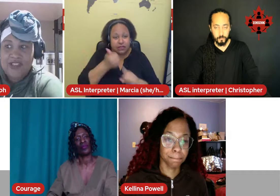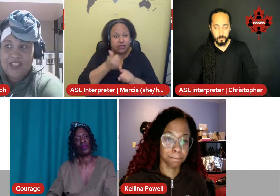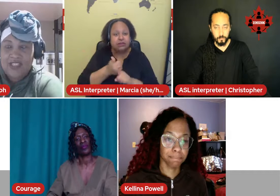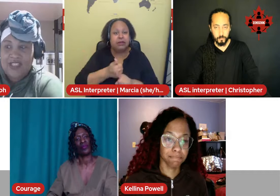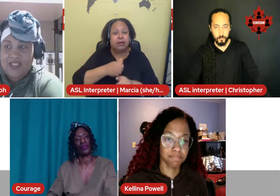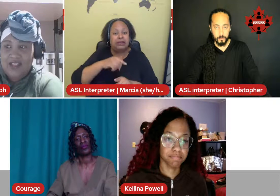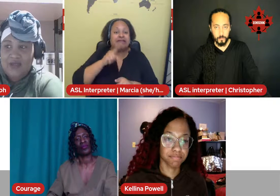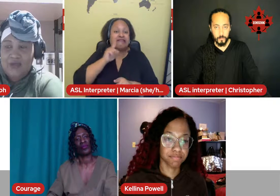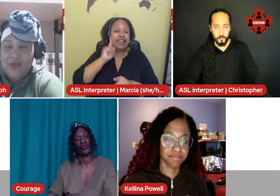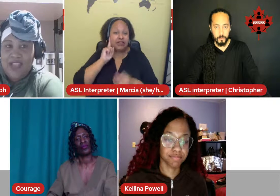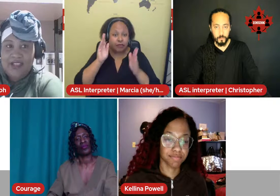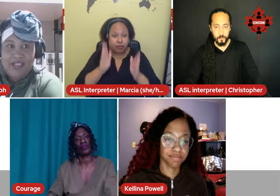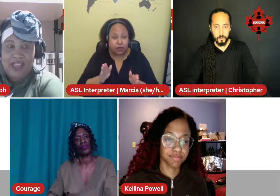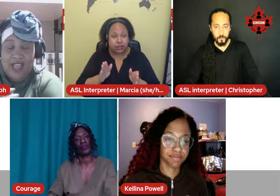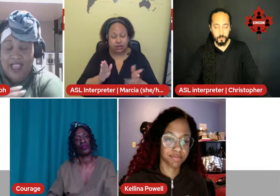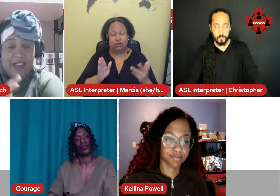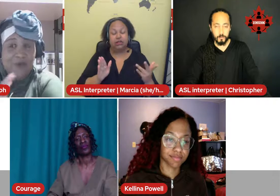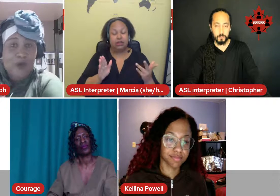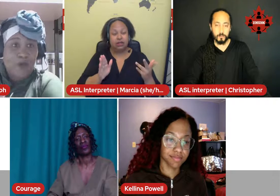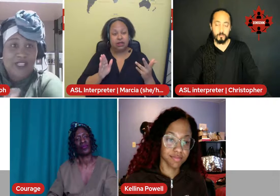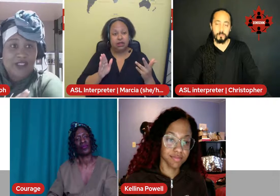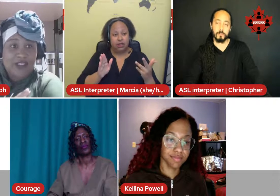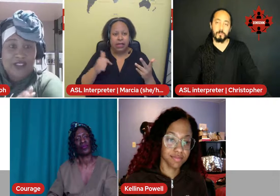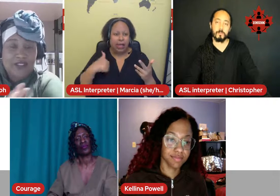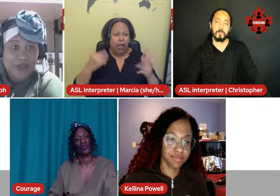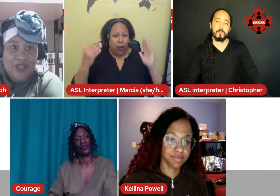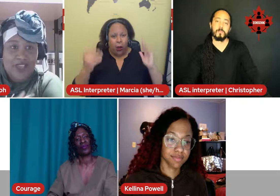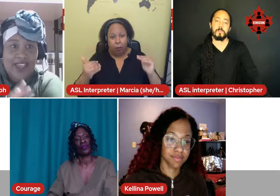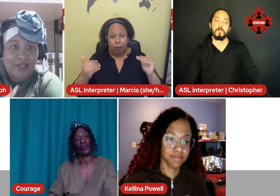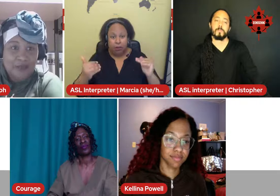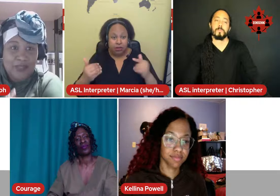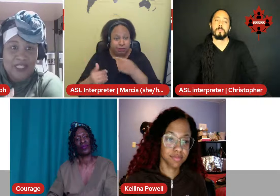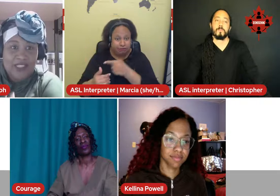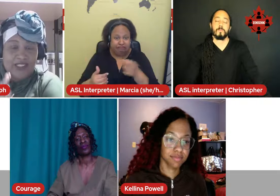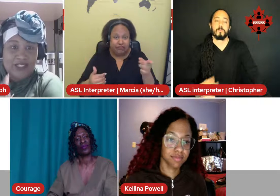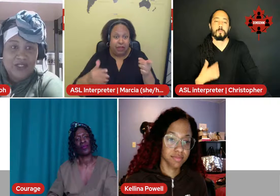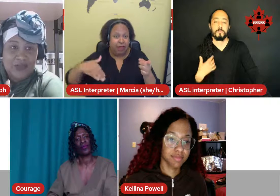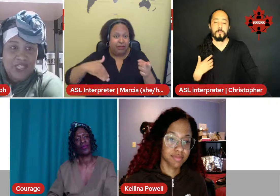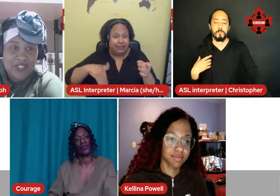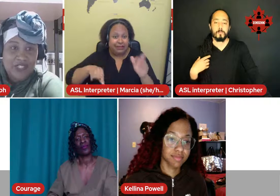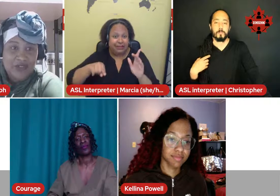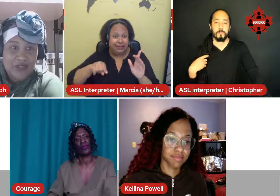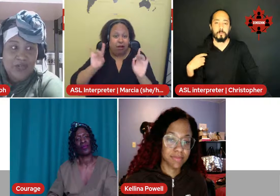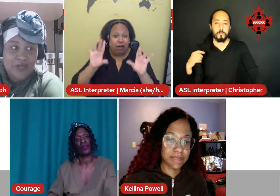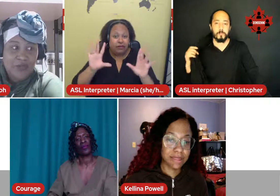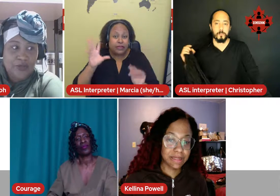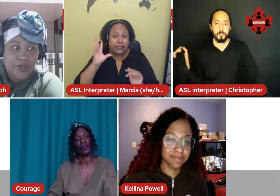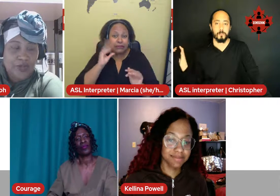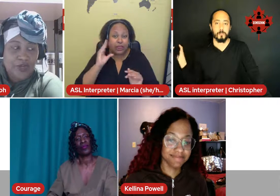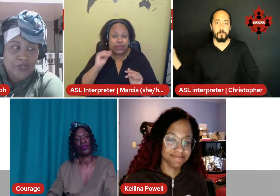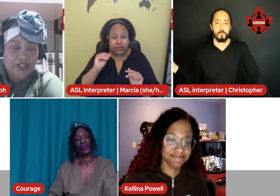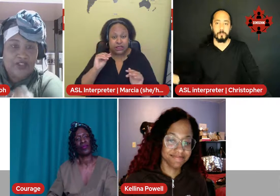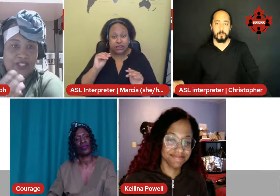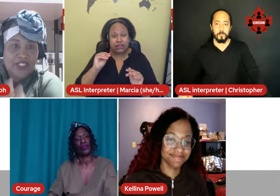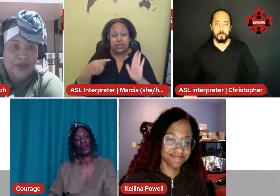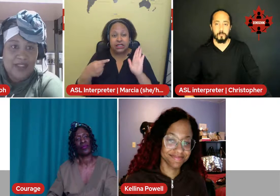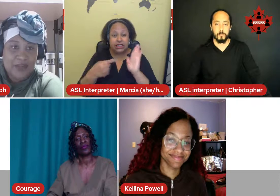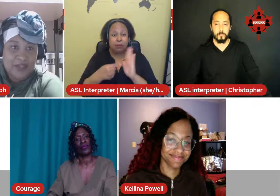when, and I'm hoping none of you have ever been in a situation where you were confronted by the